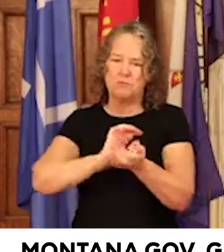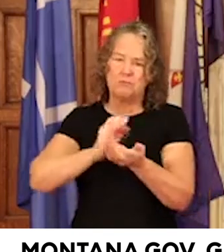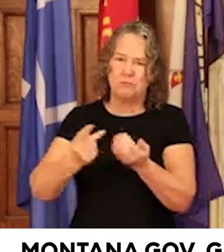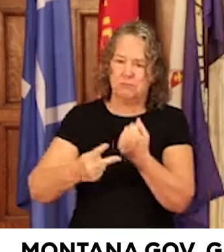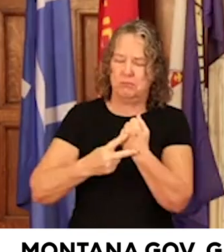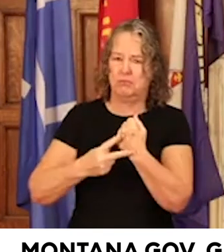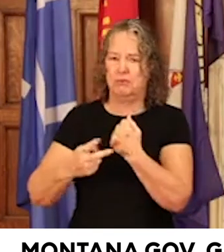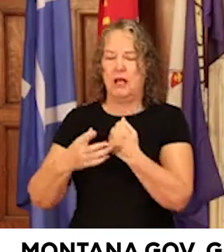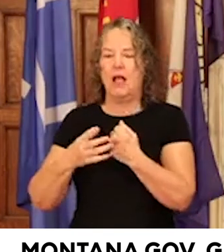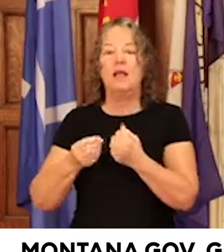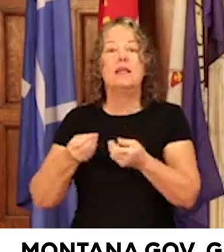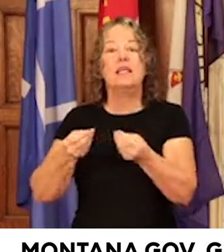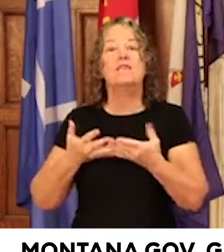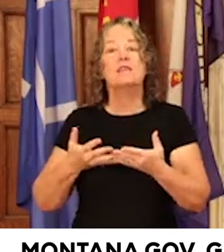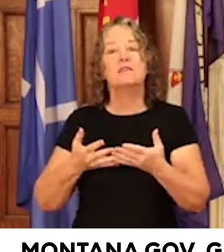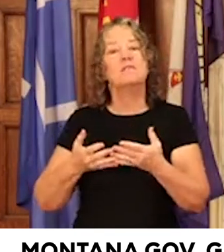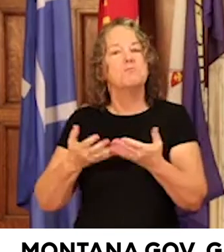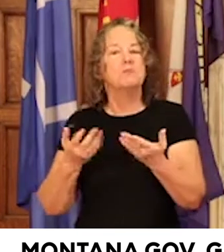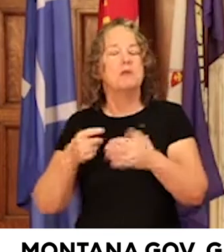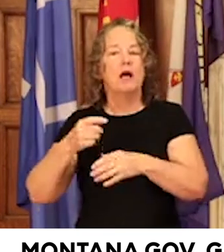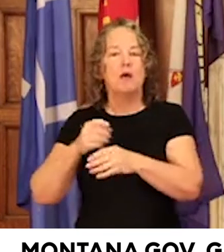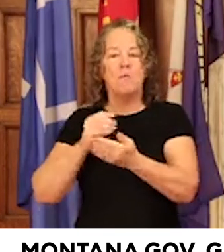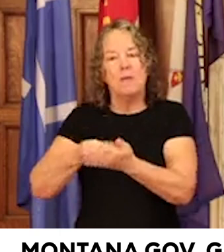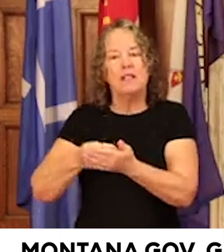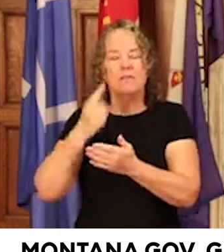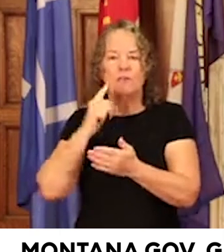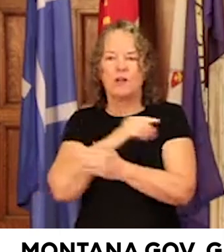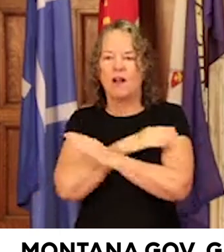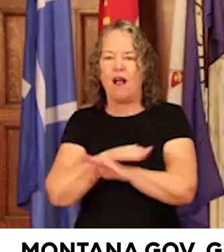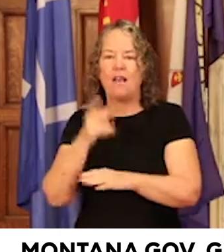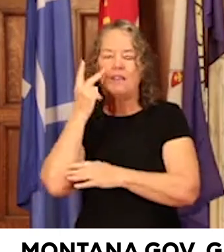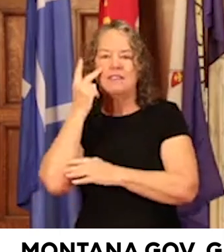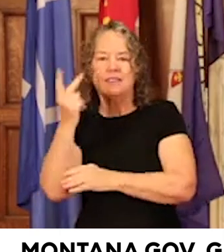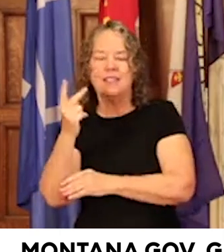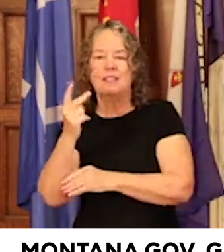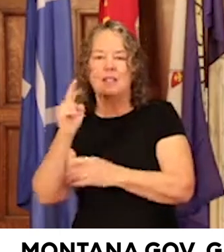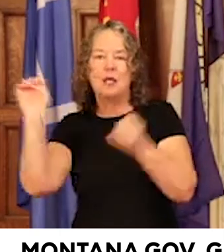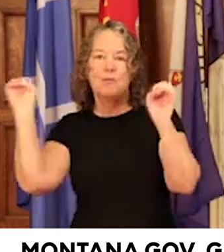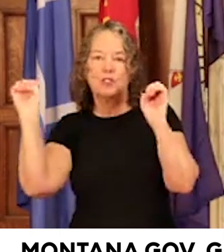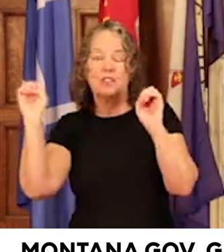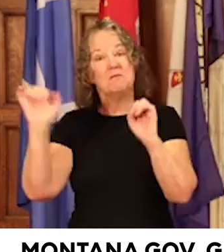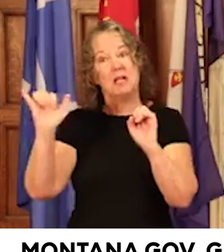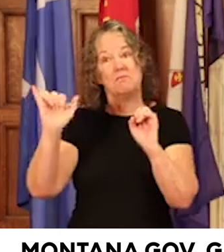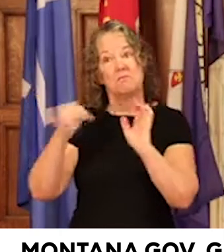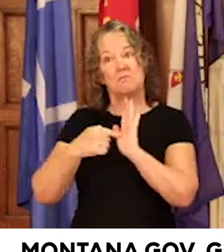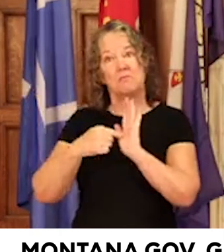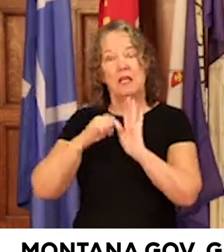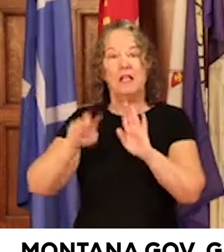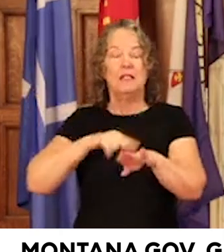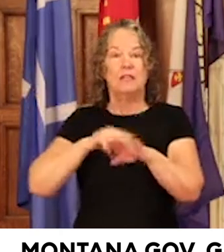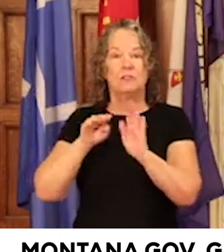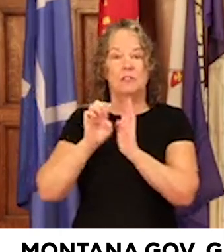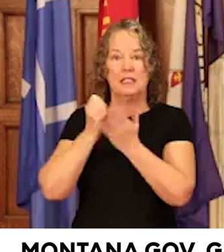balances provide a cushion for unforeseen emergencies like a national economic downturn, additional